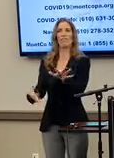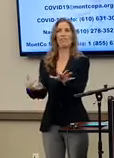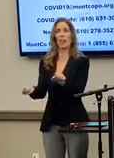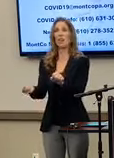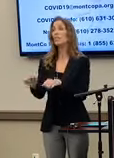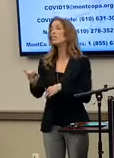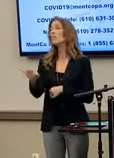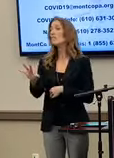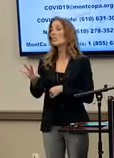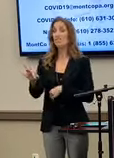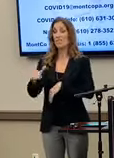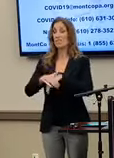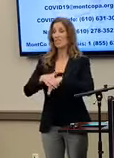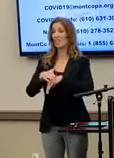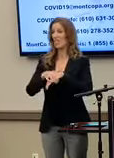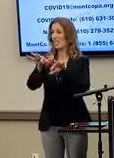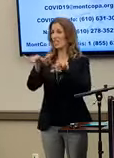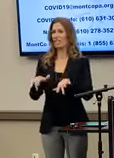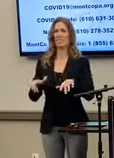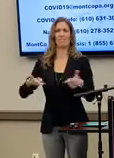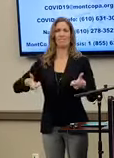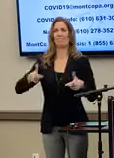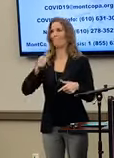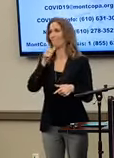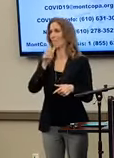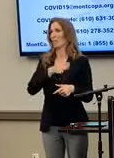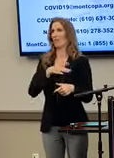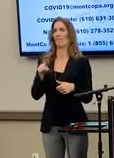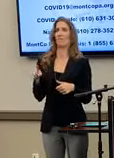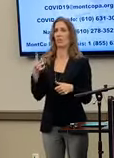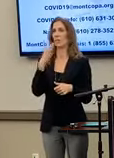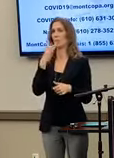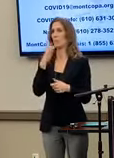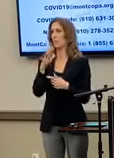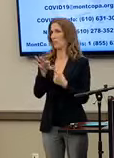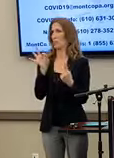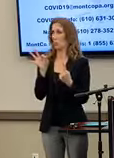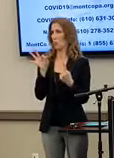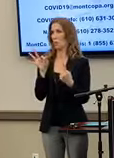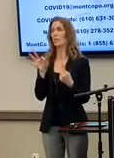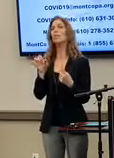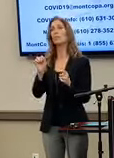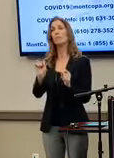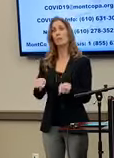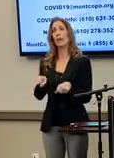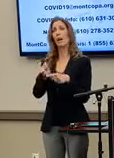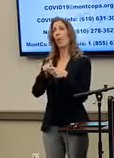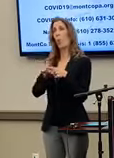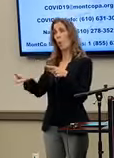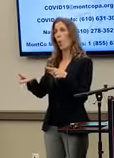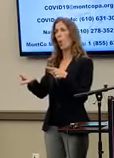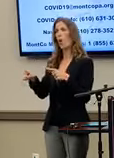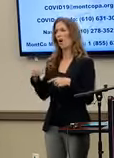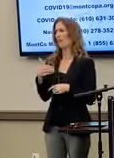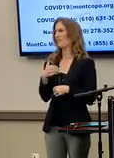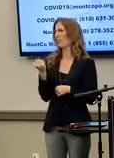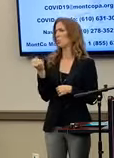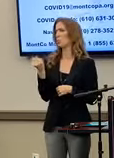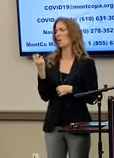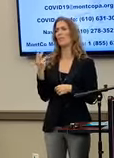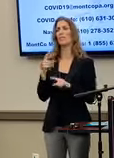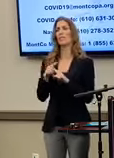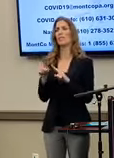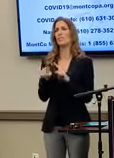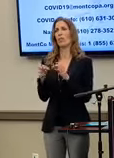If English online is not your first choice of languages, you can call. And there are, I think, dozen languages